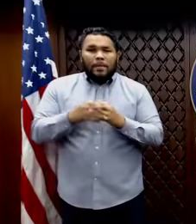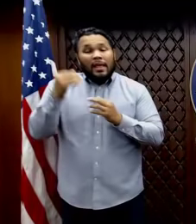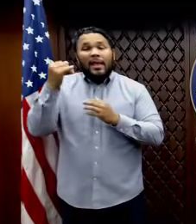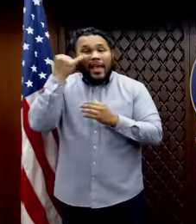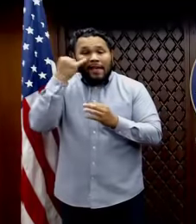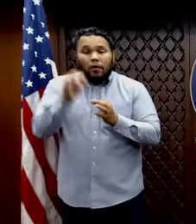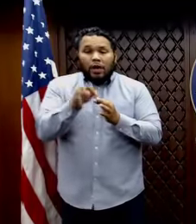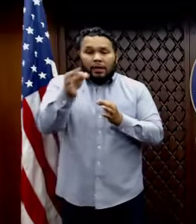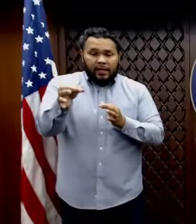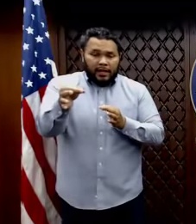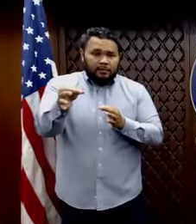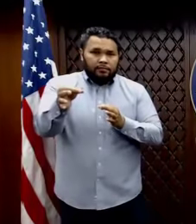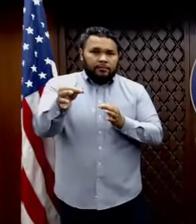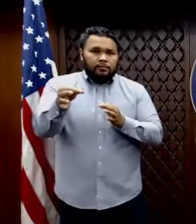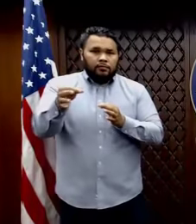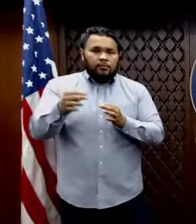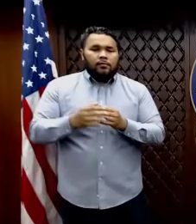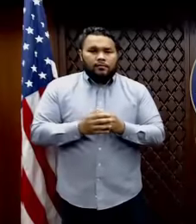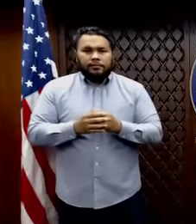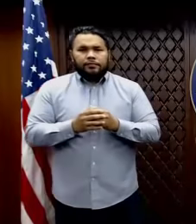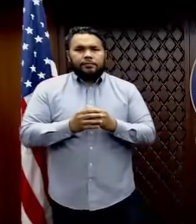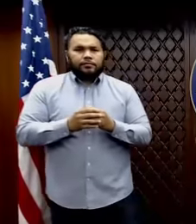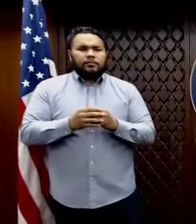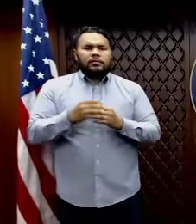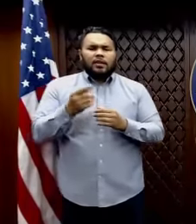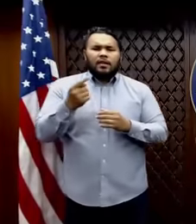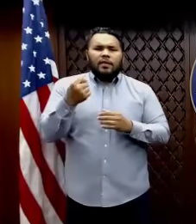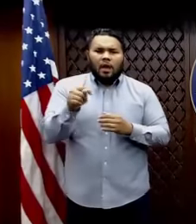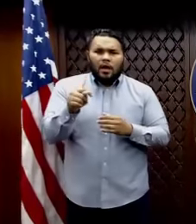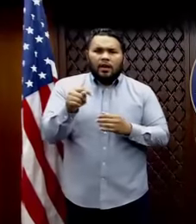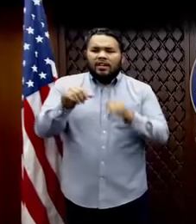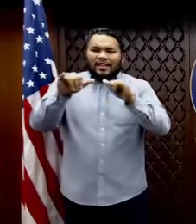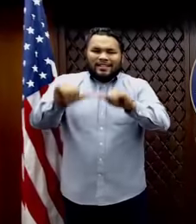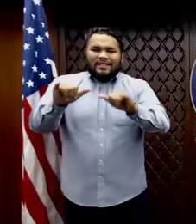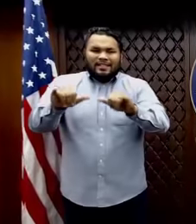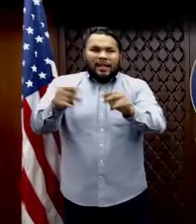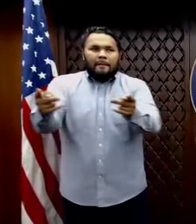extend the, uh, the, um, the stay in place.